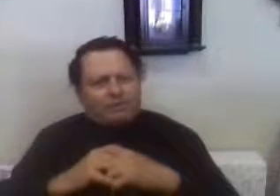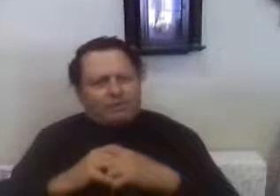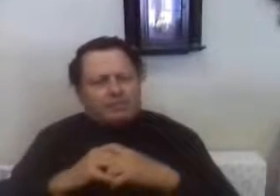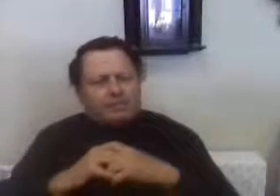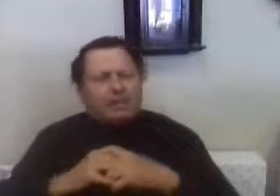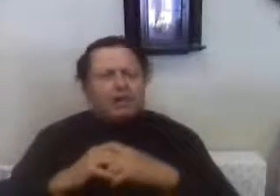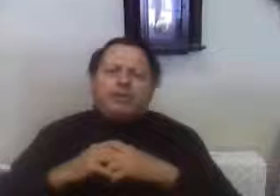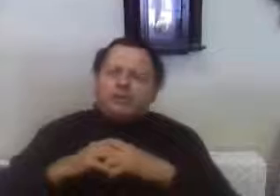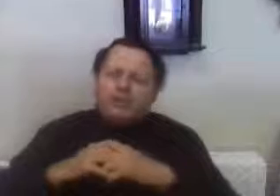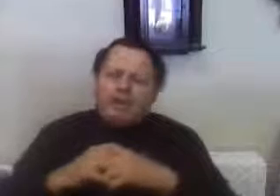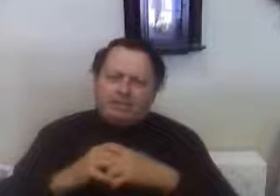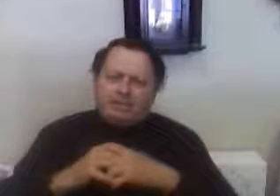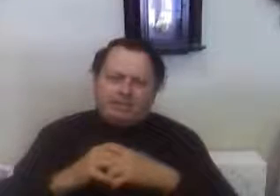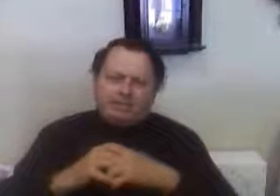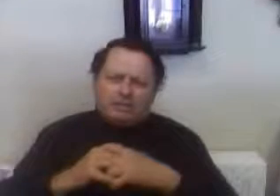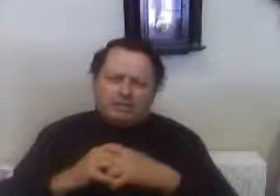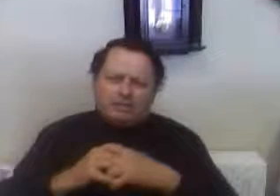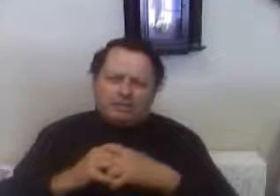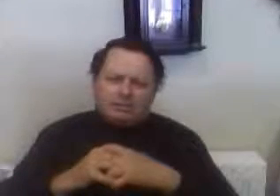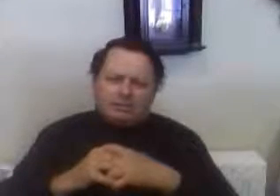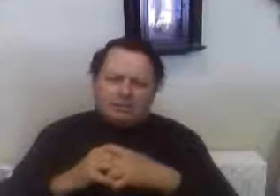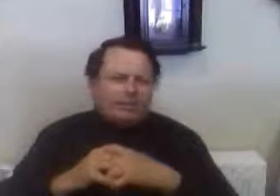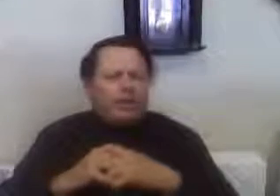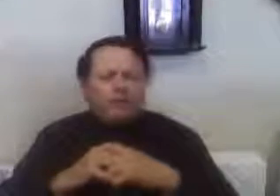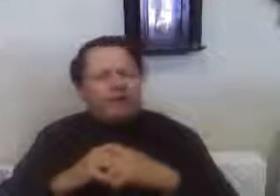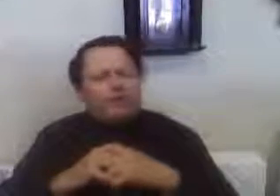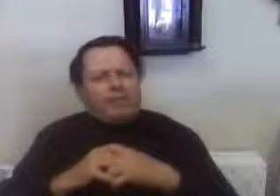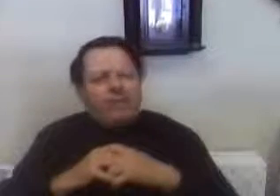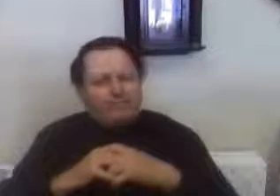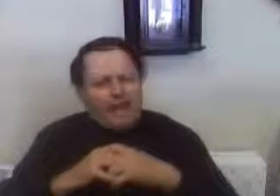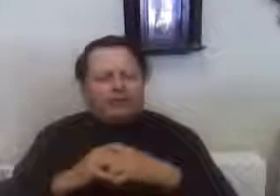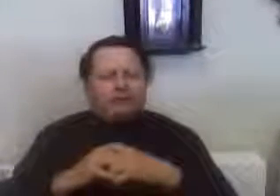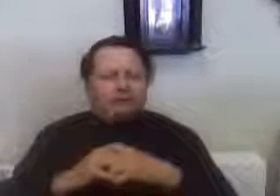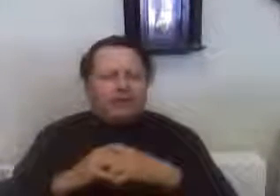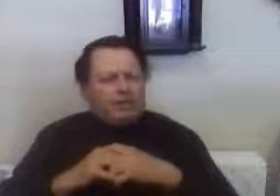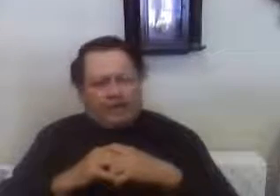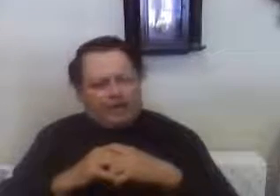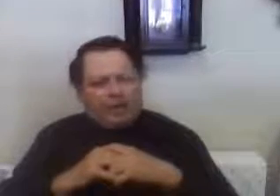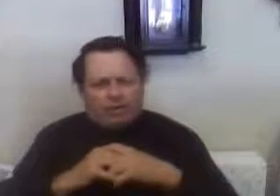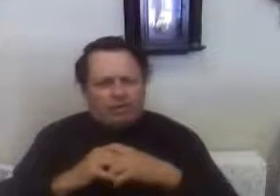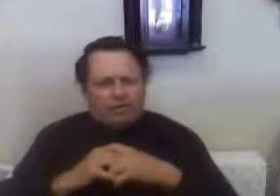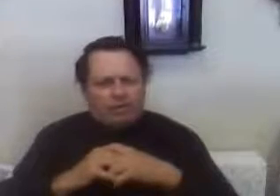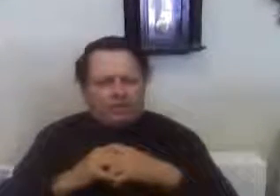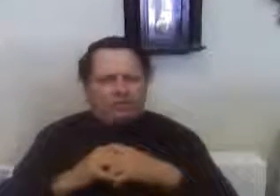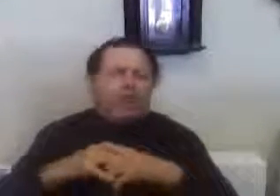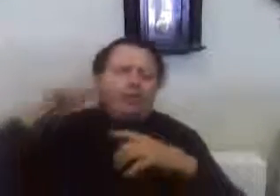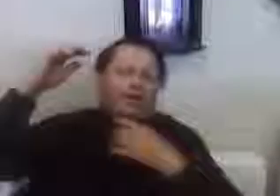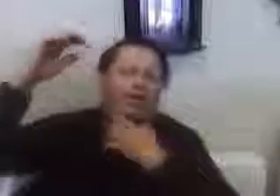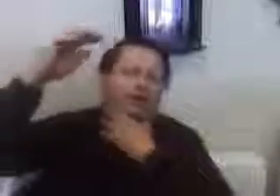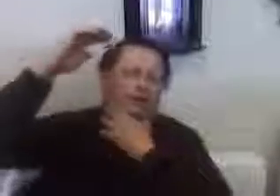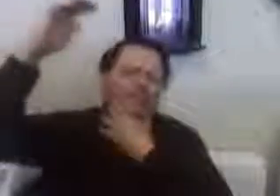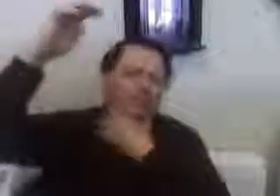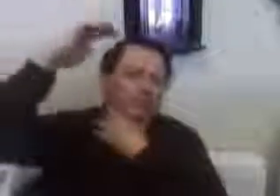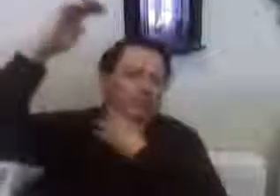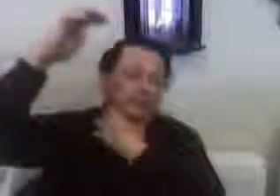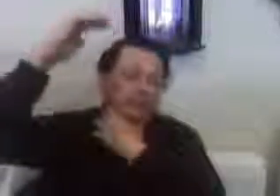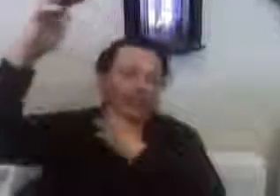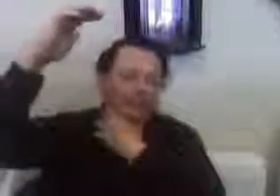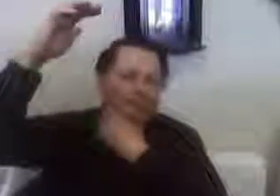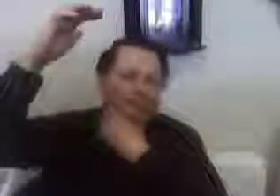the company makes. So they weren't going to back down on their salaries. That when the company was extremely profitable,